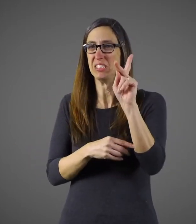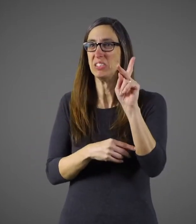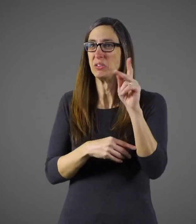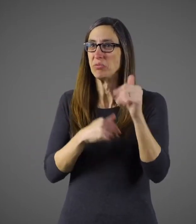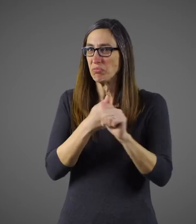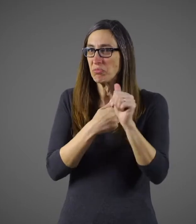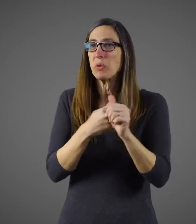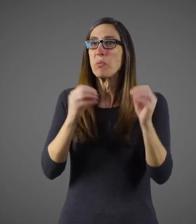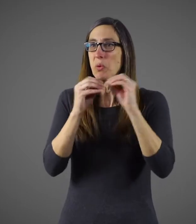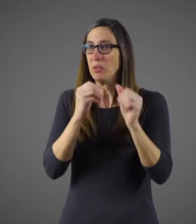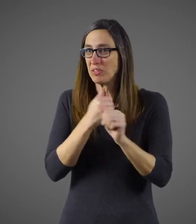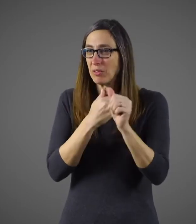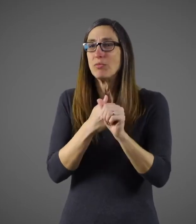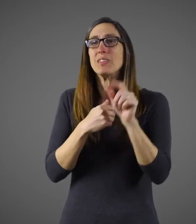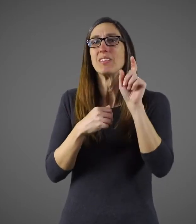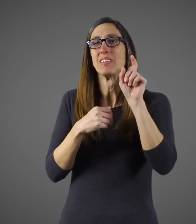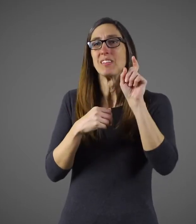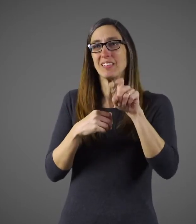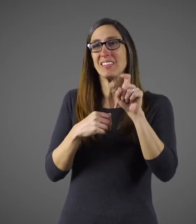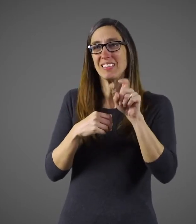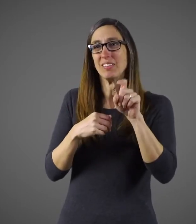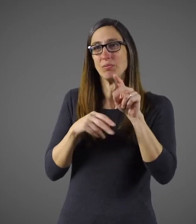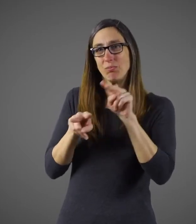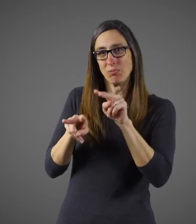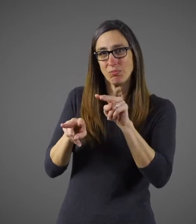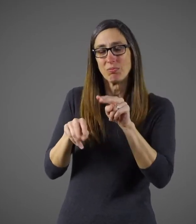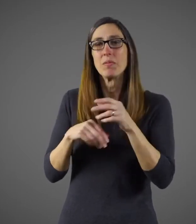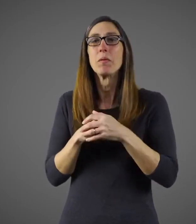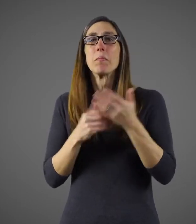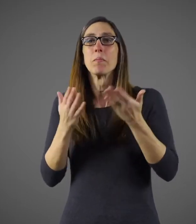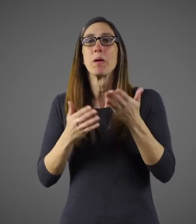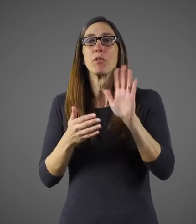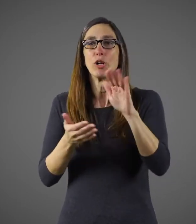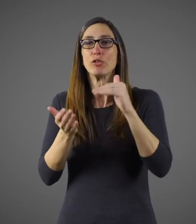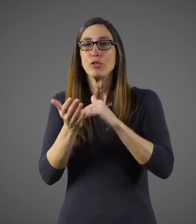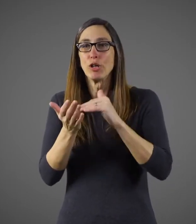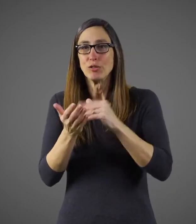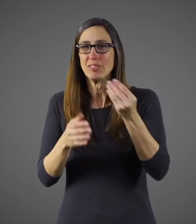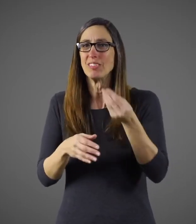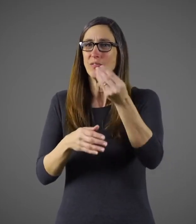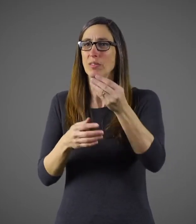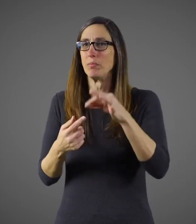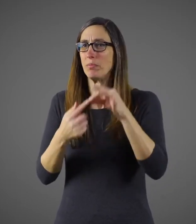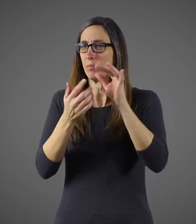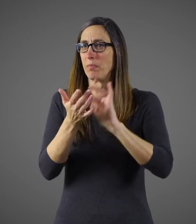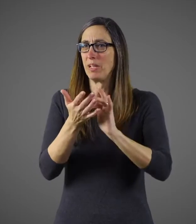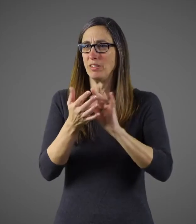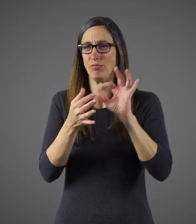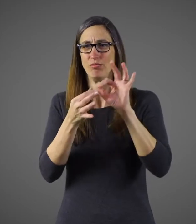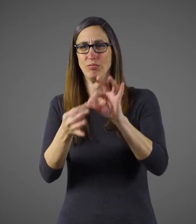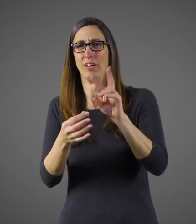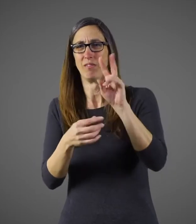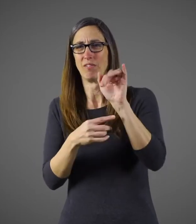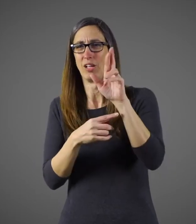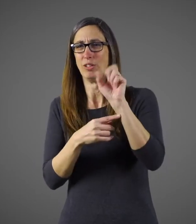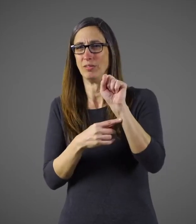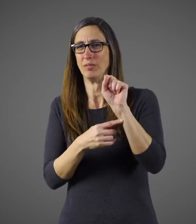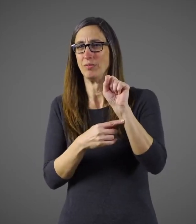the flu and must be closely monitored. Your doctor may give you special medications to help with the virus, although it can't